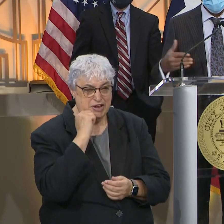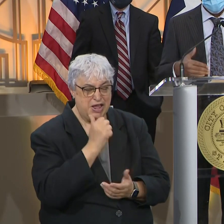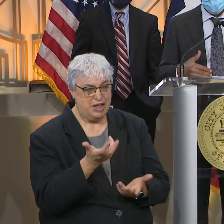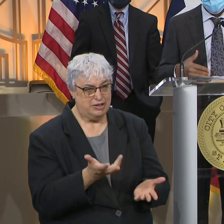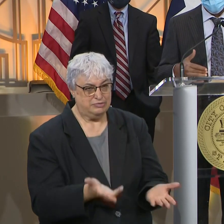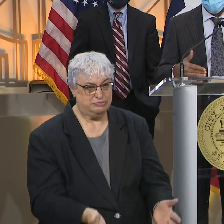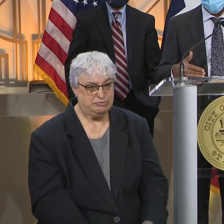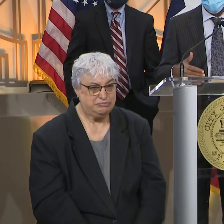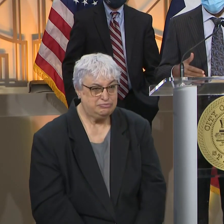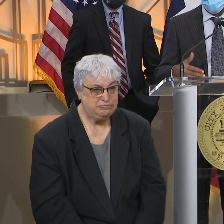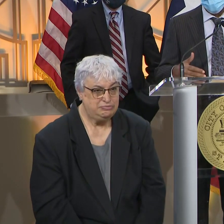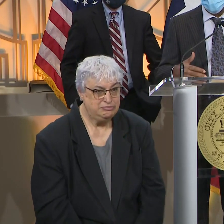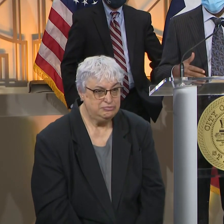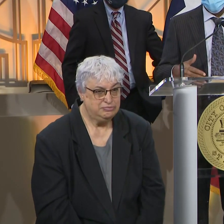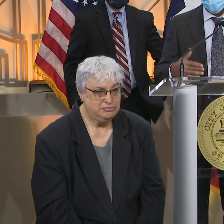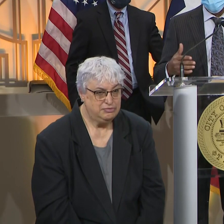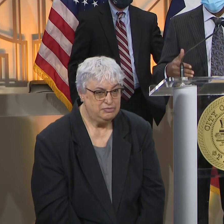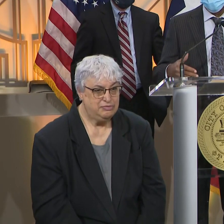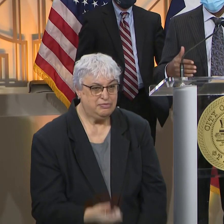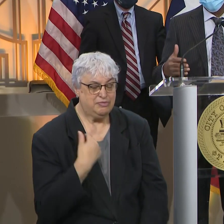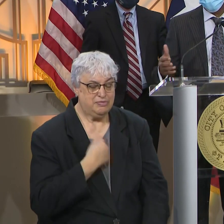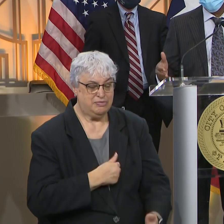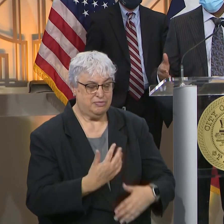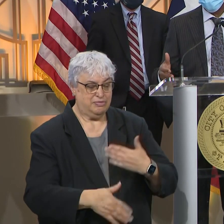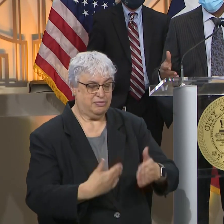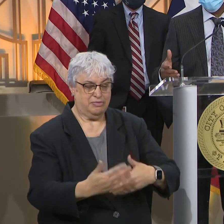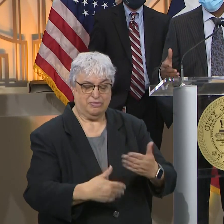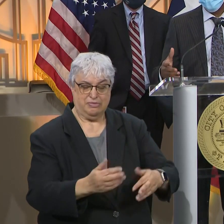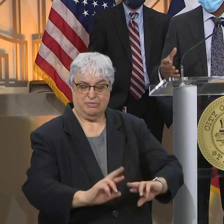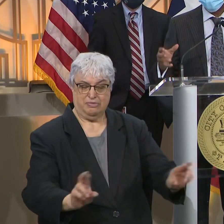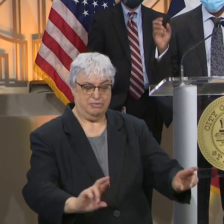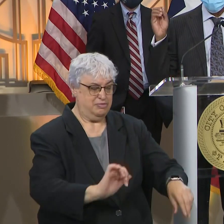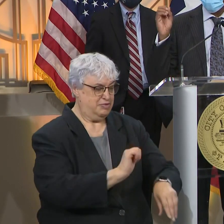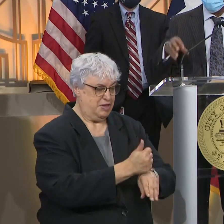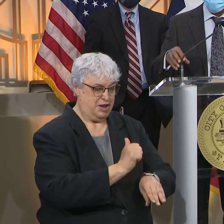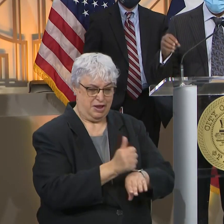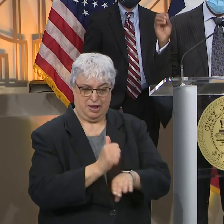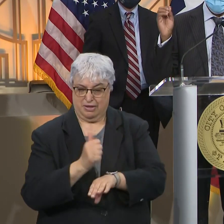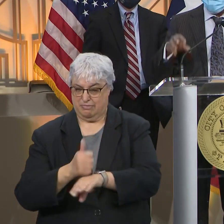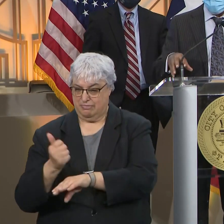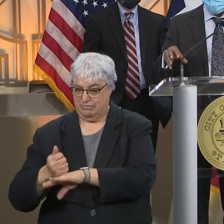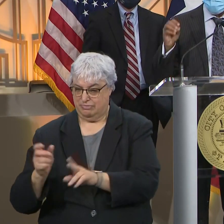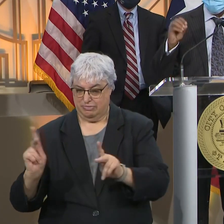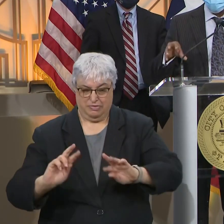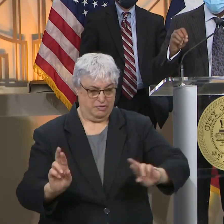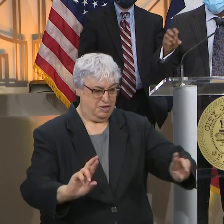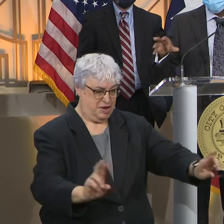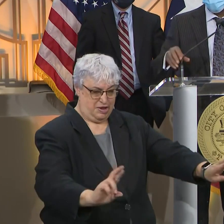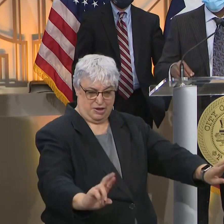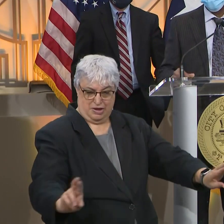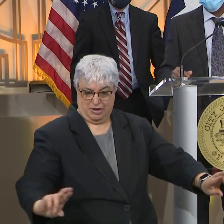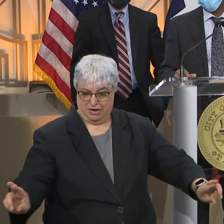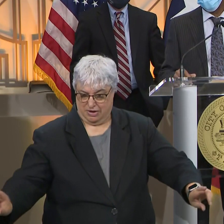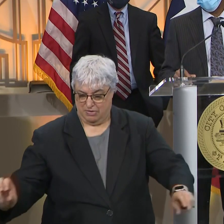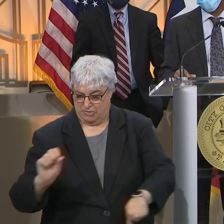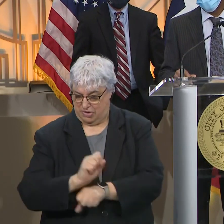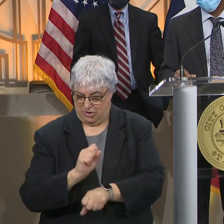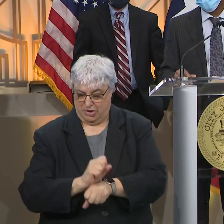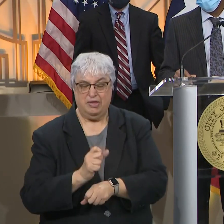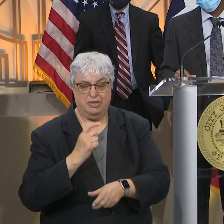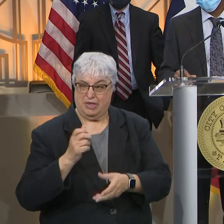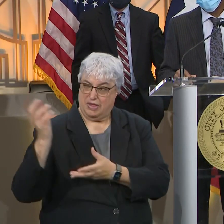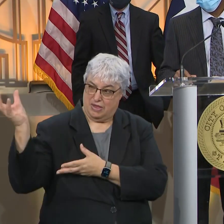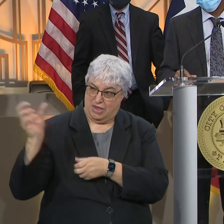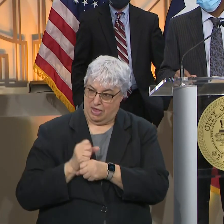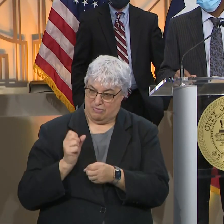simply want to make sure on our end that we are ramping up to put the infrastructure in place. And then the more we could get, the more we can we can distribute.